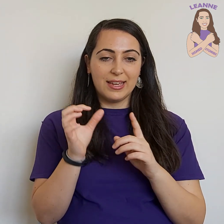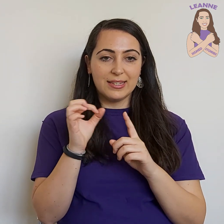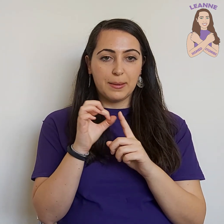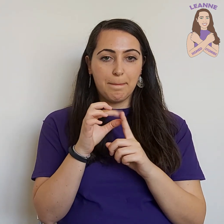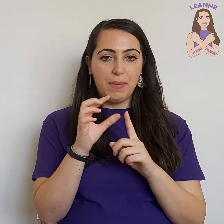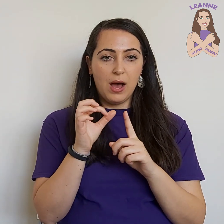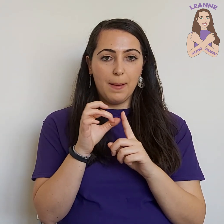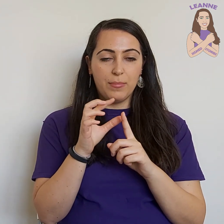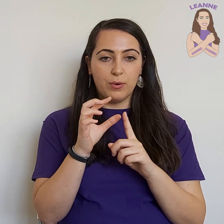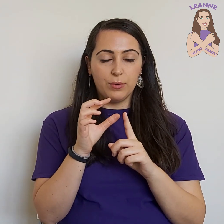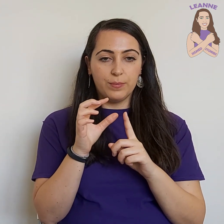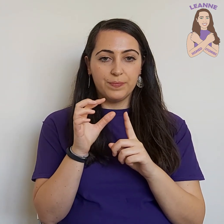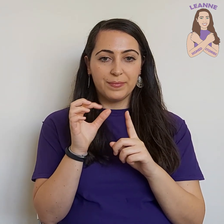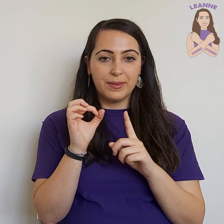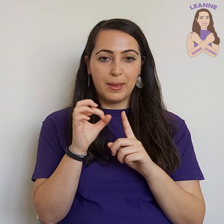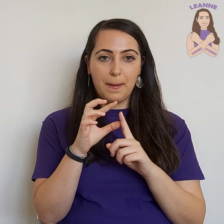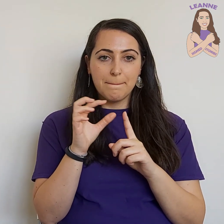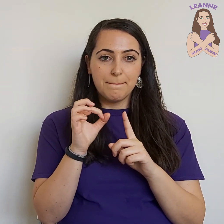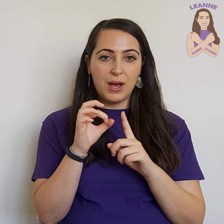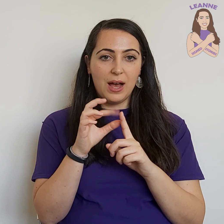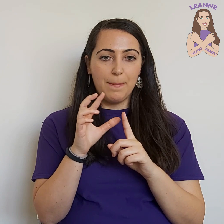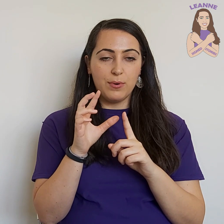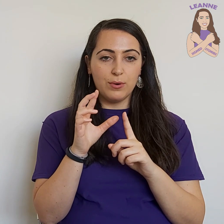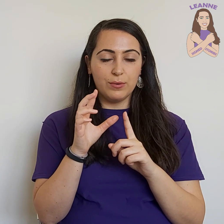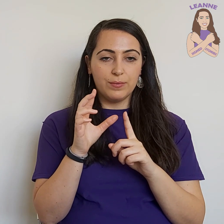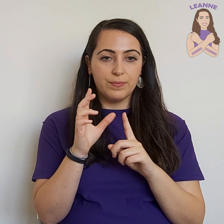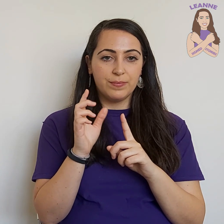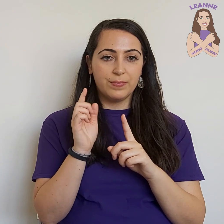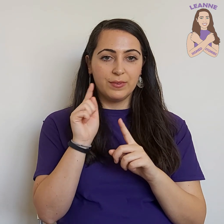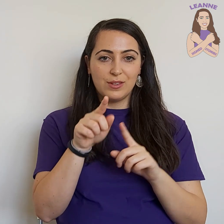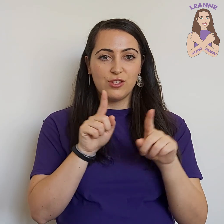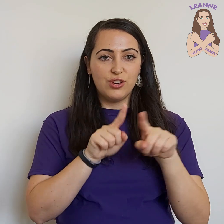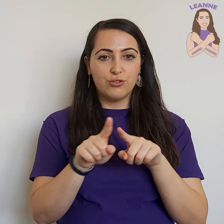purple, purple. You try.